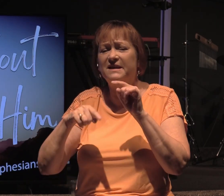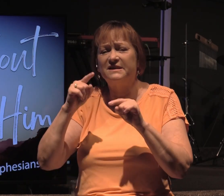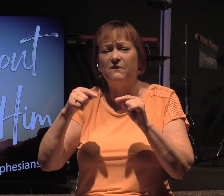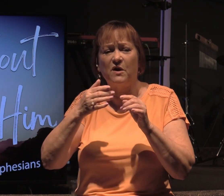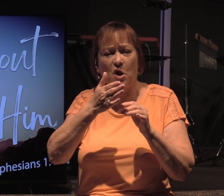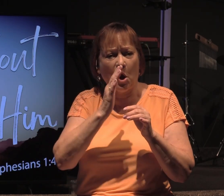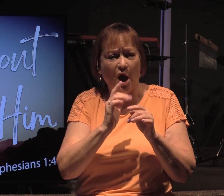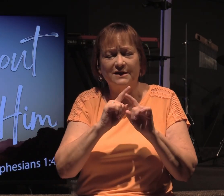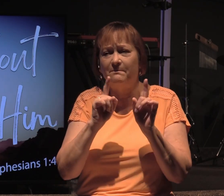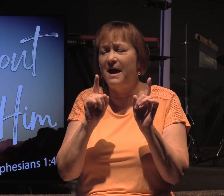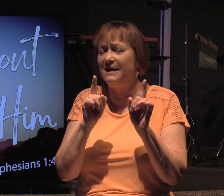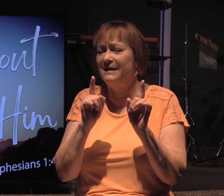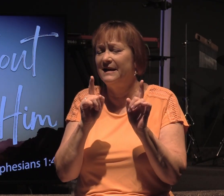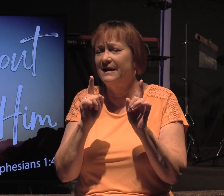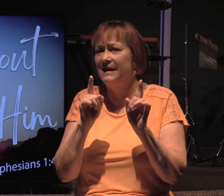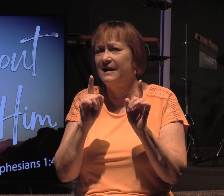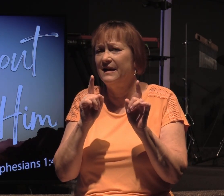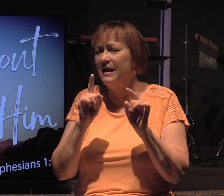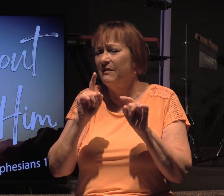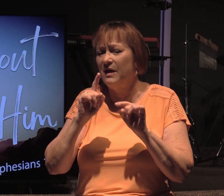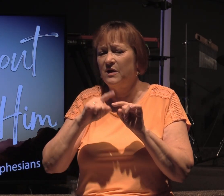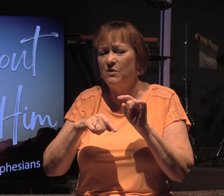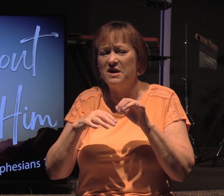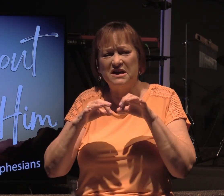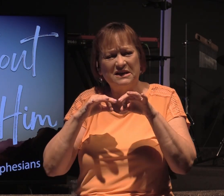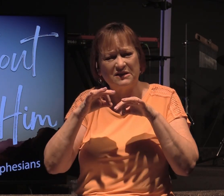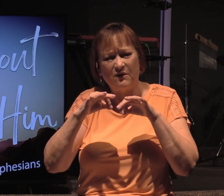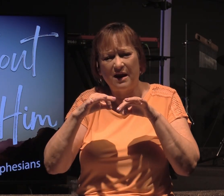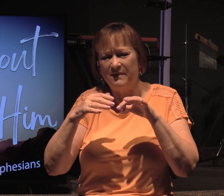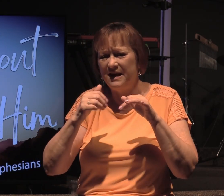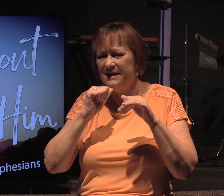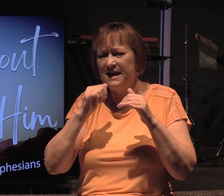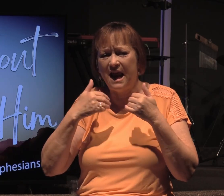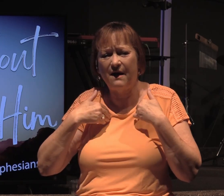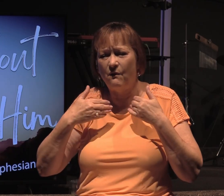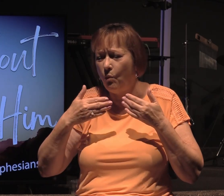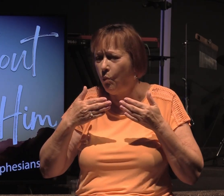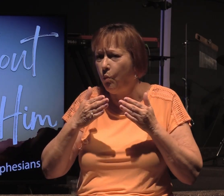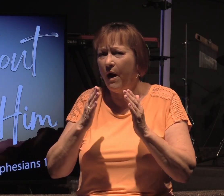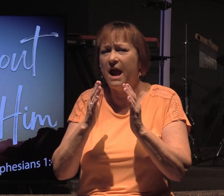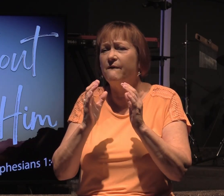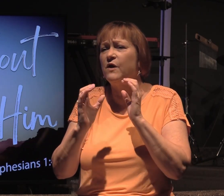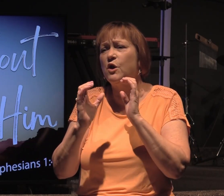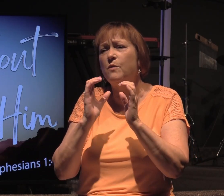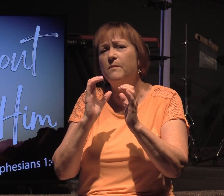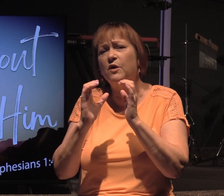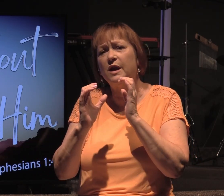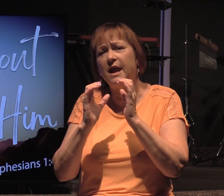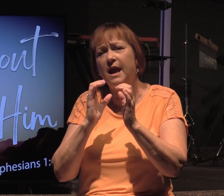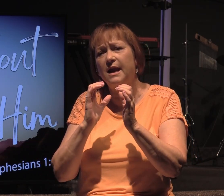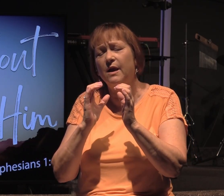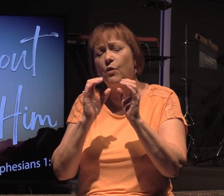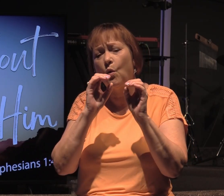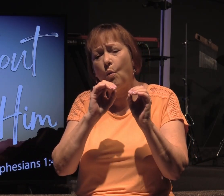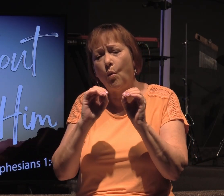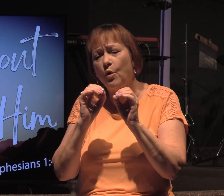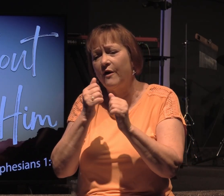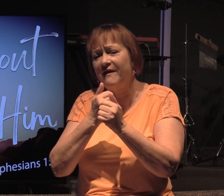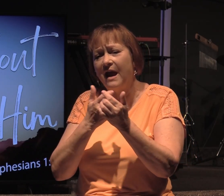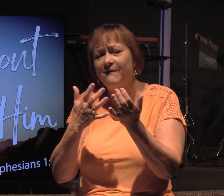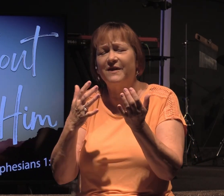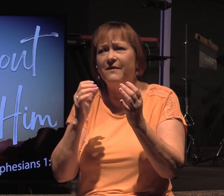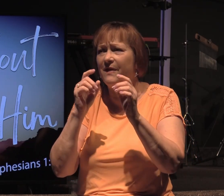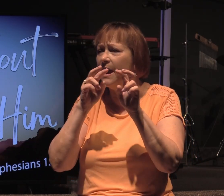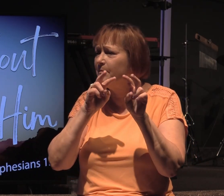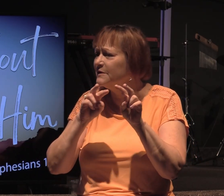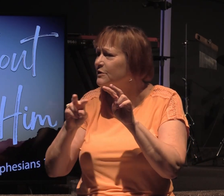gods but they couldn't describe, they didn't have a way of communicating the order of everything that